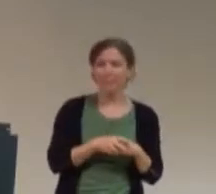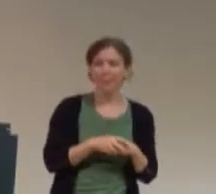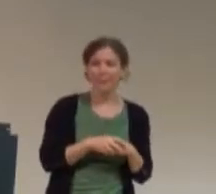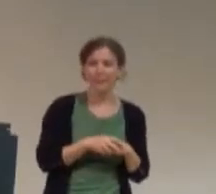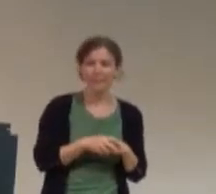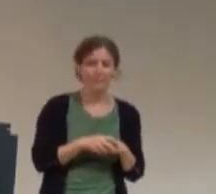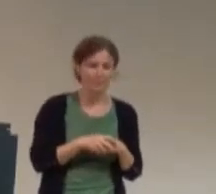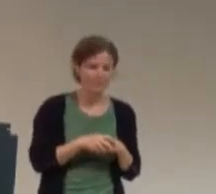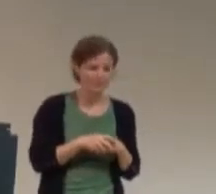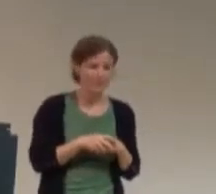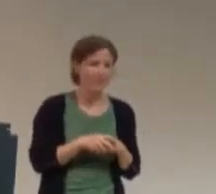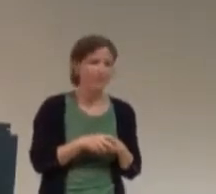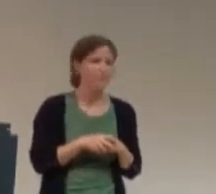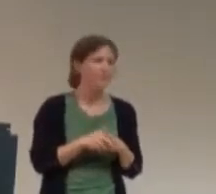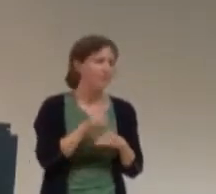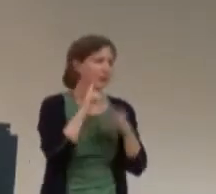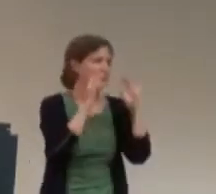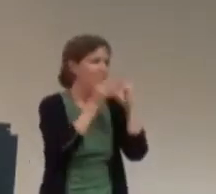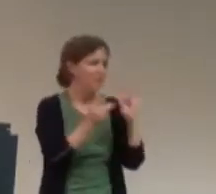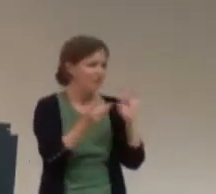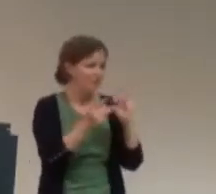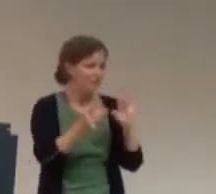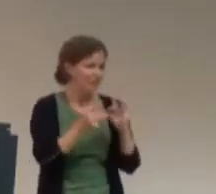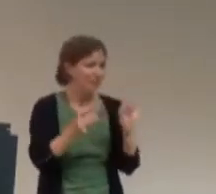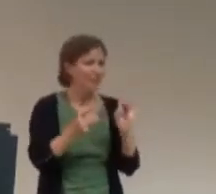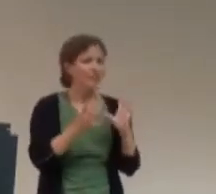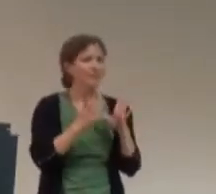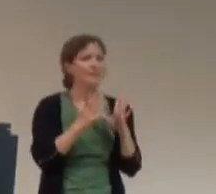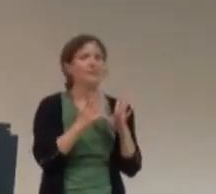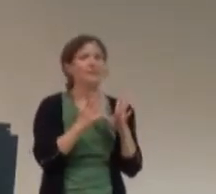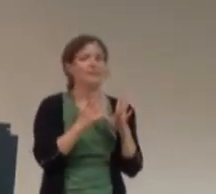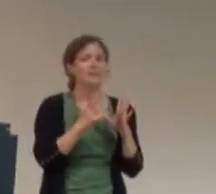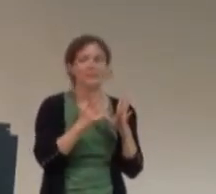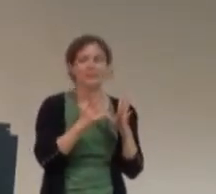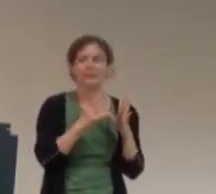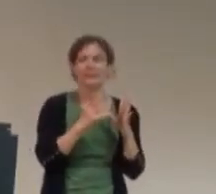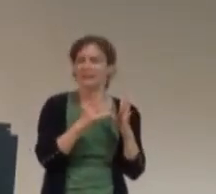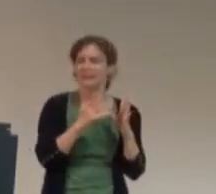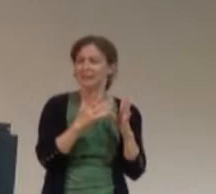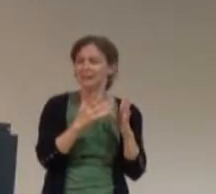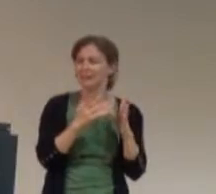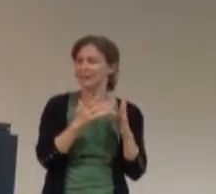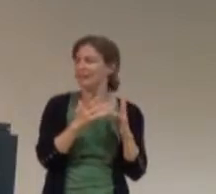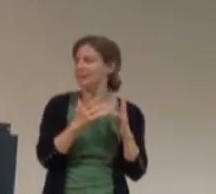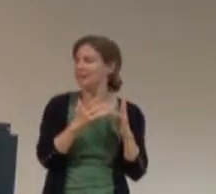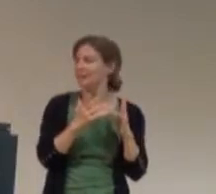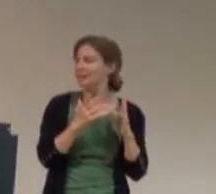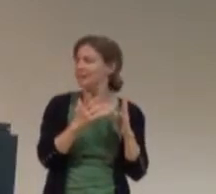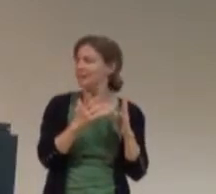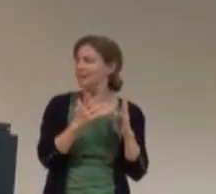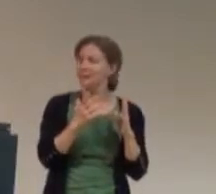Um, so I'm going to tell you a little bit about the various kinds of, um, presentations, media,